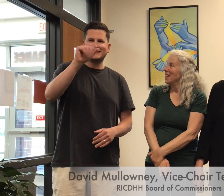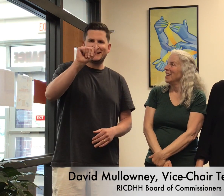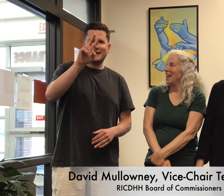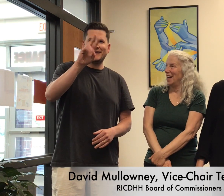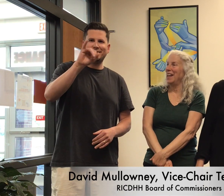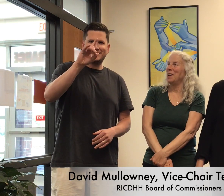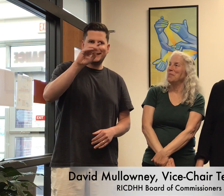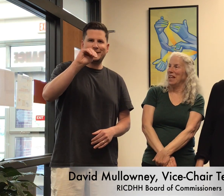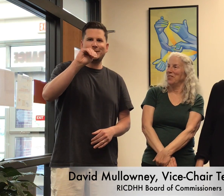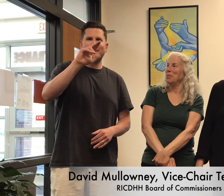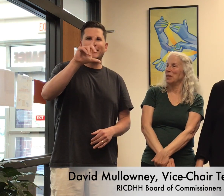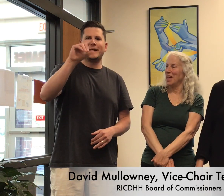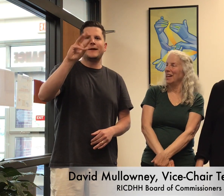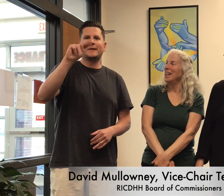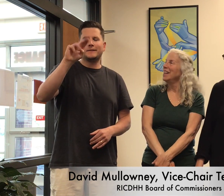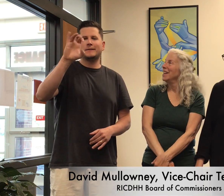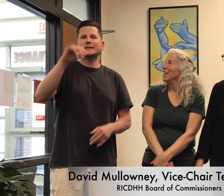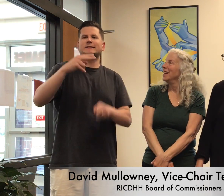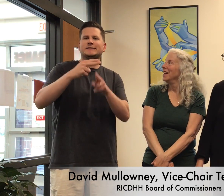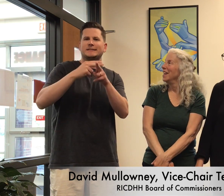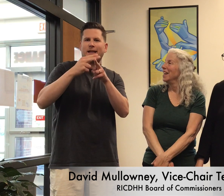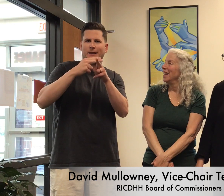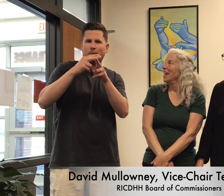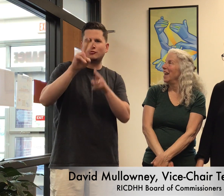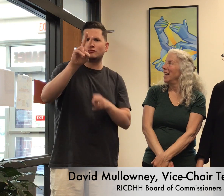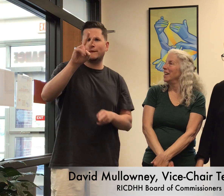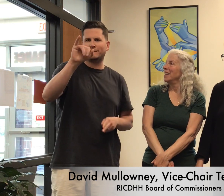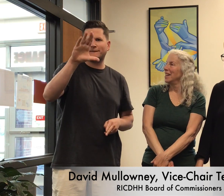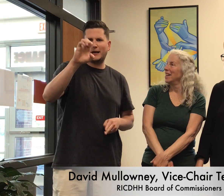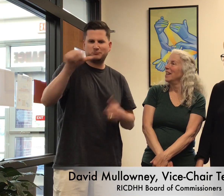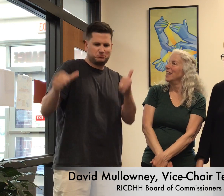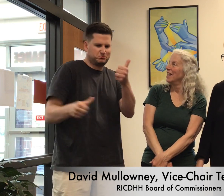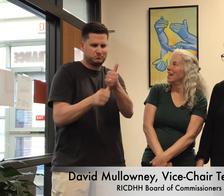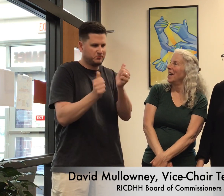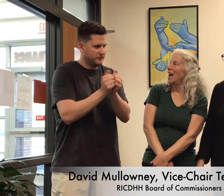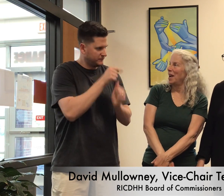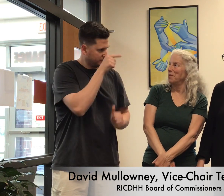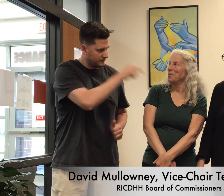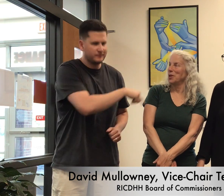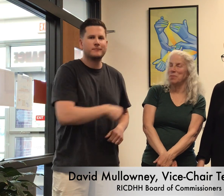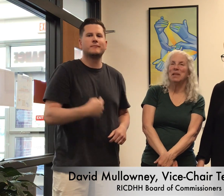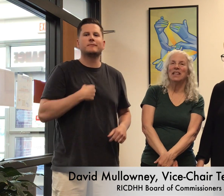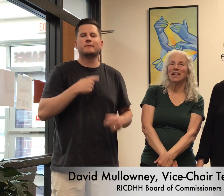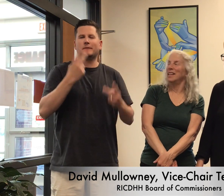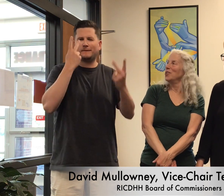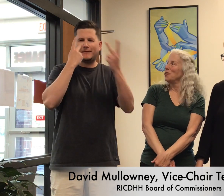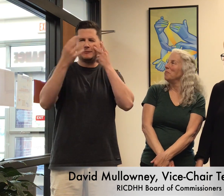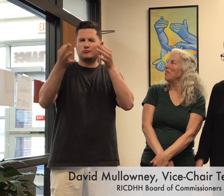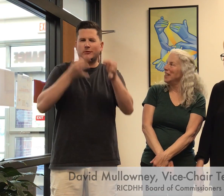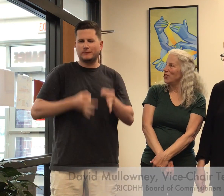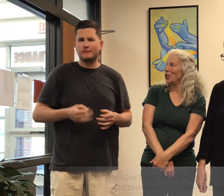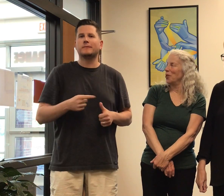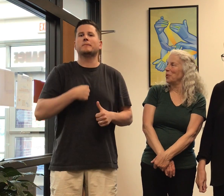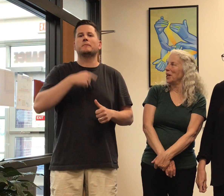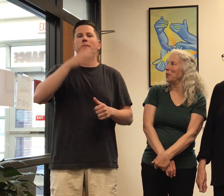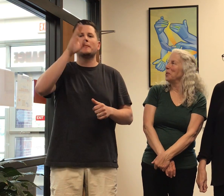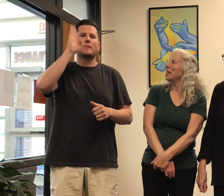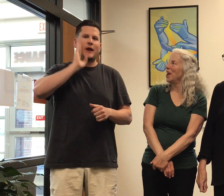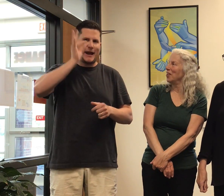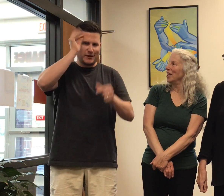Hi, I'm David Milani and I'm going to be the interim vice chair working with Caroline